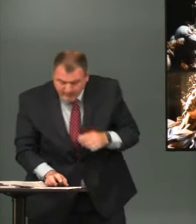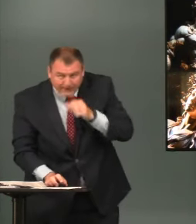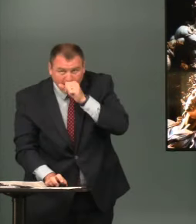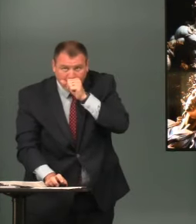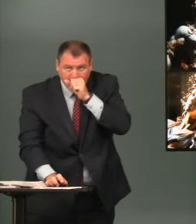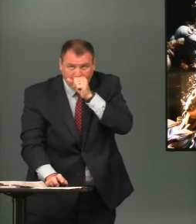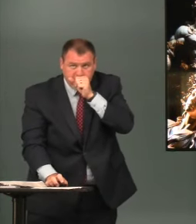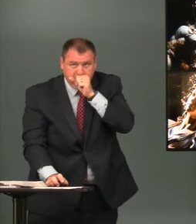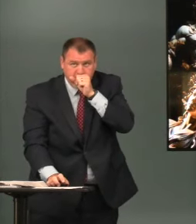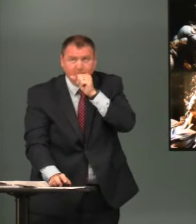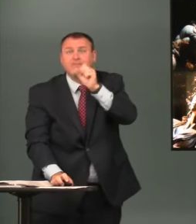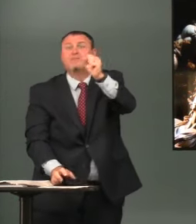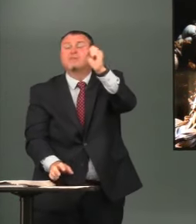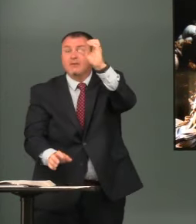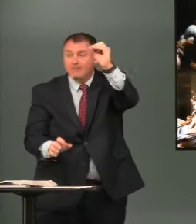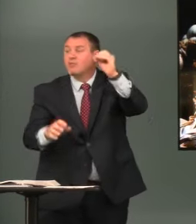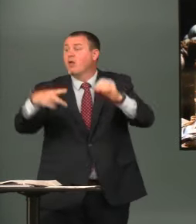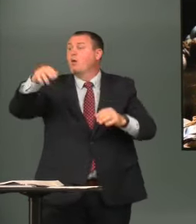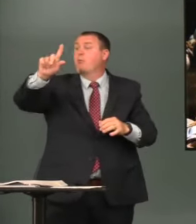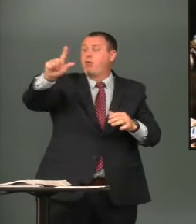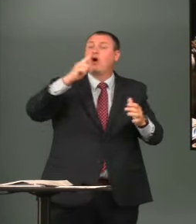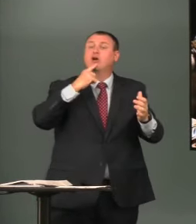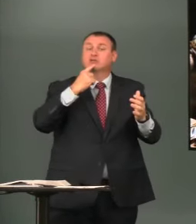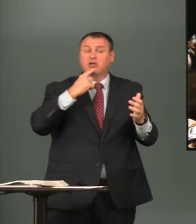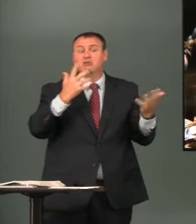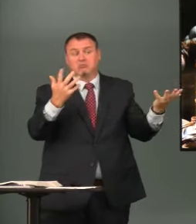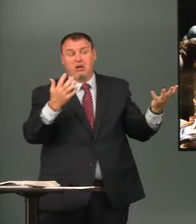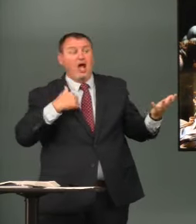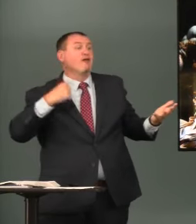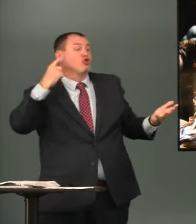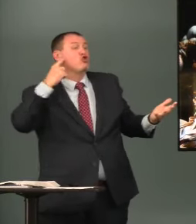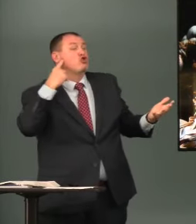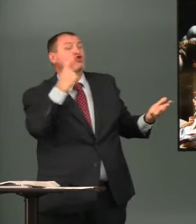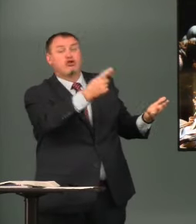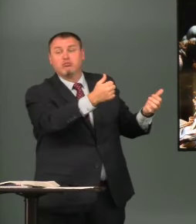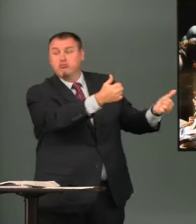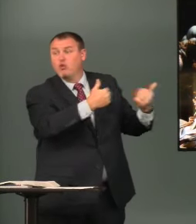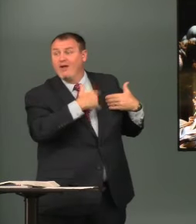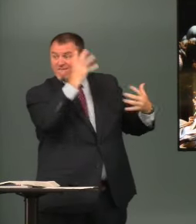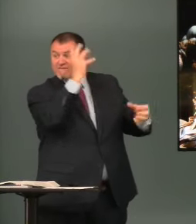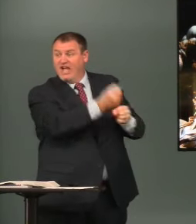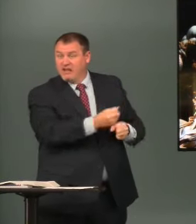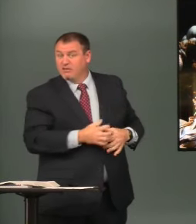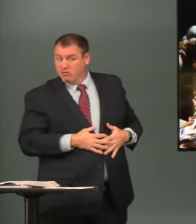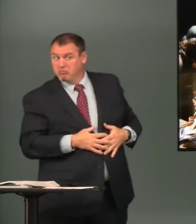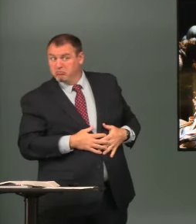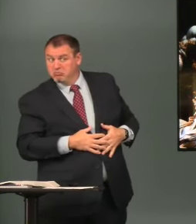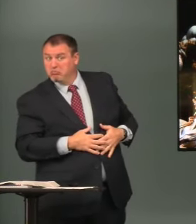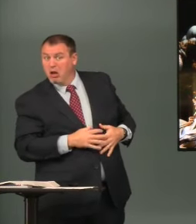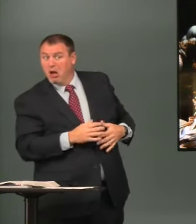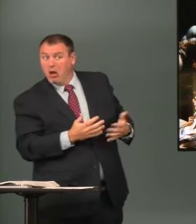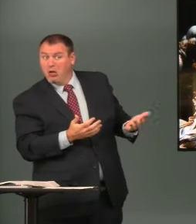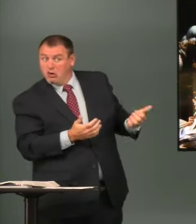then he explains to them why it doesn't work paul says i've heard that you have faith